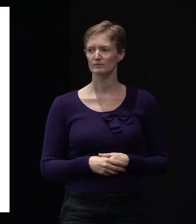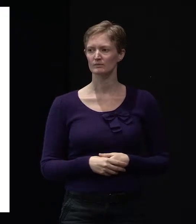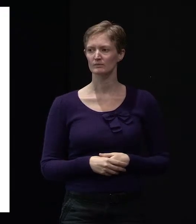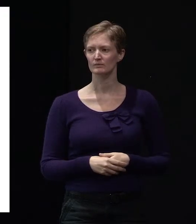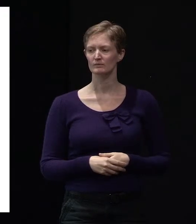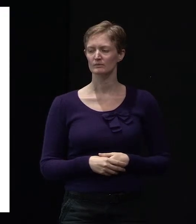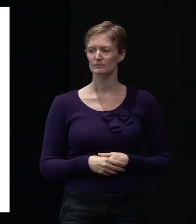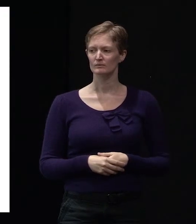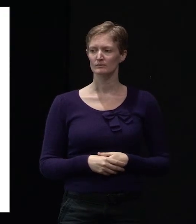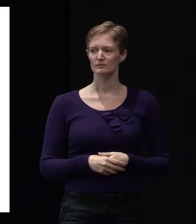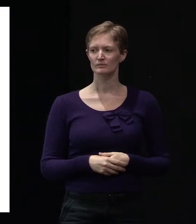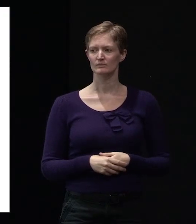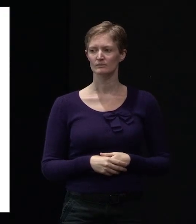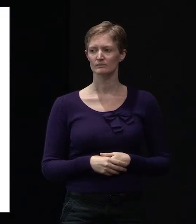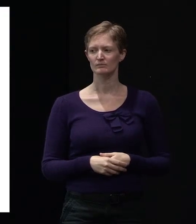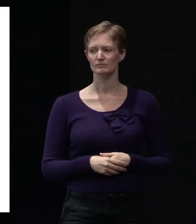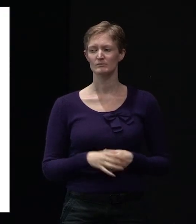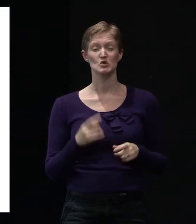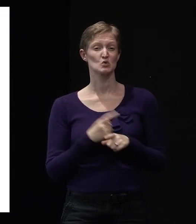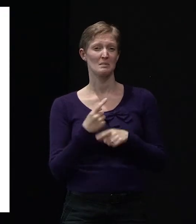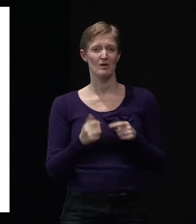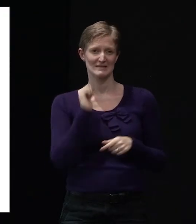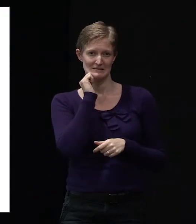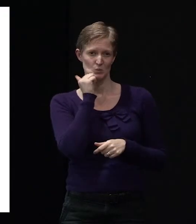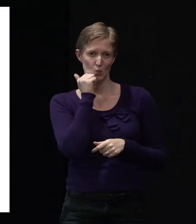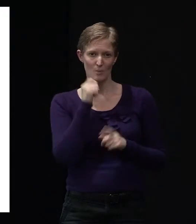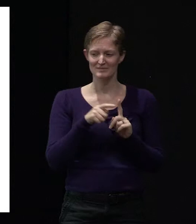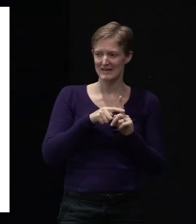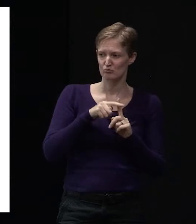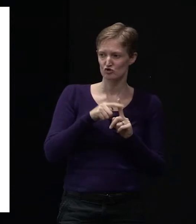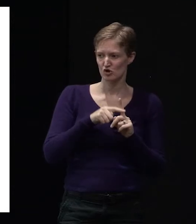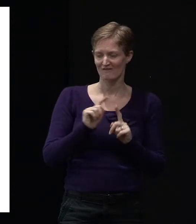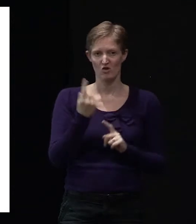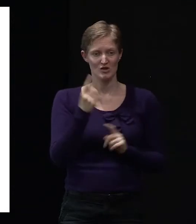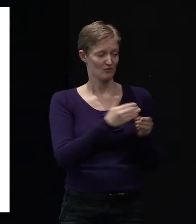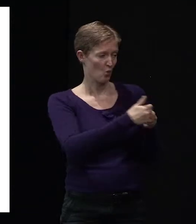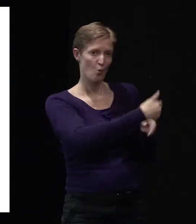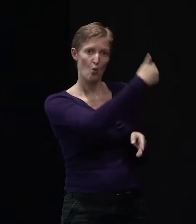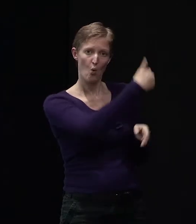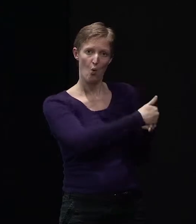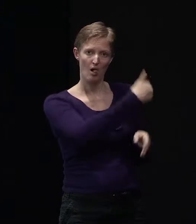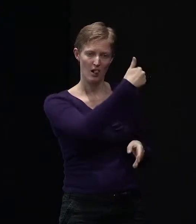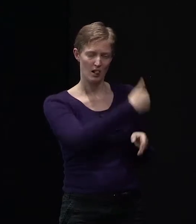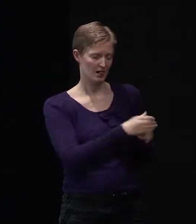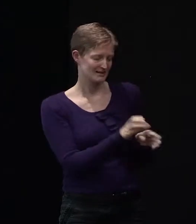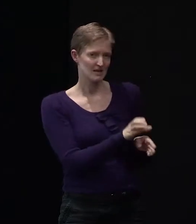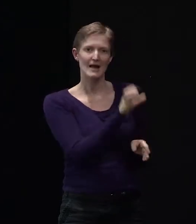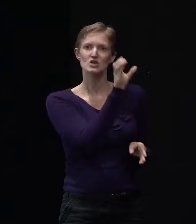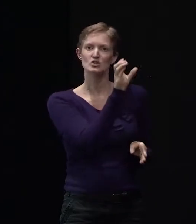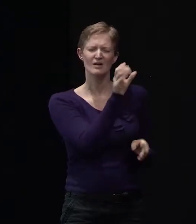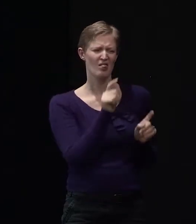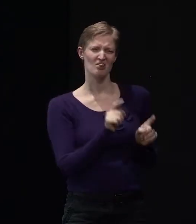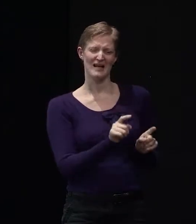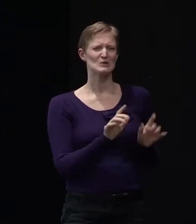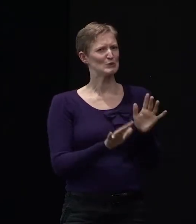So, first of all, thermal comfort and insulation and wall insulation. Wall insulation is something which is really